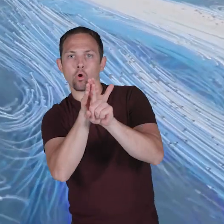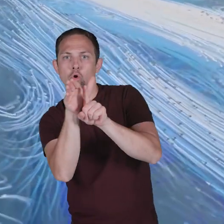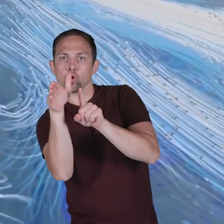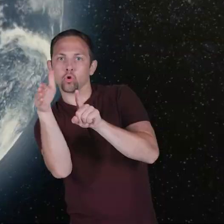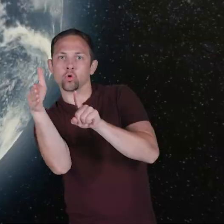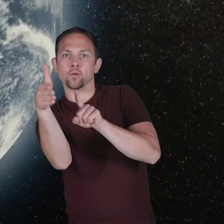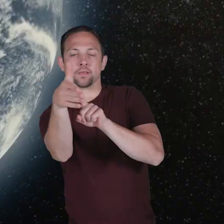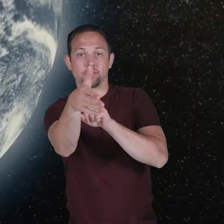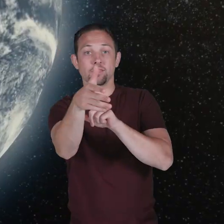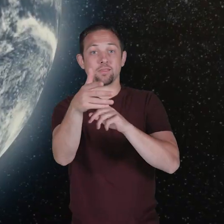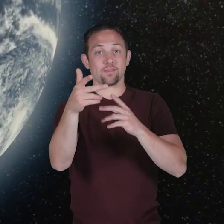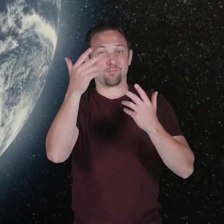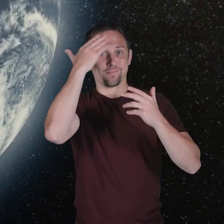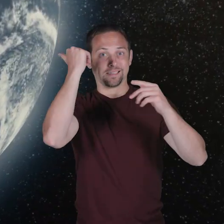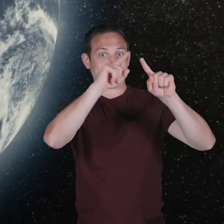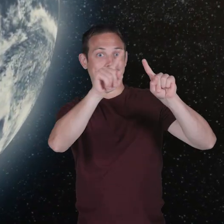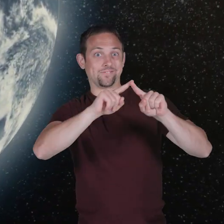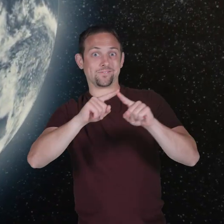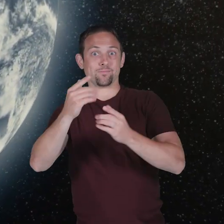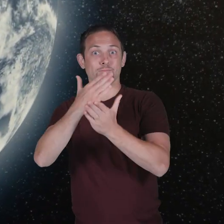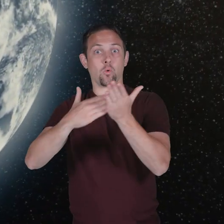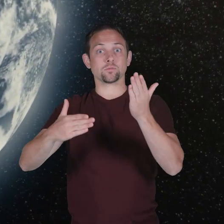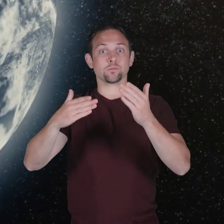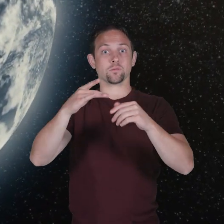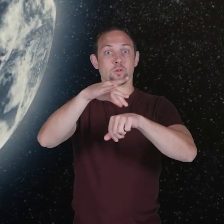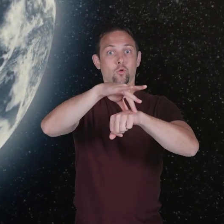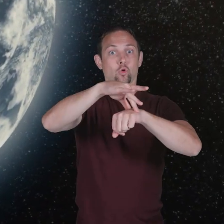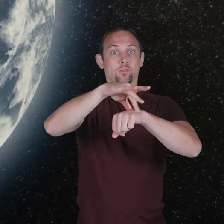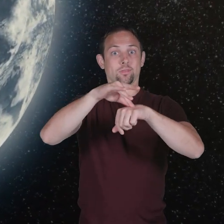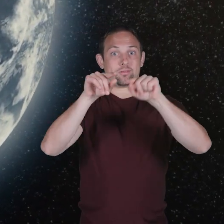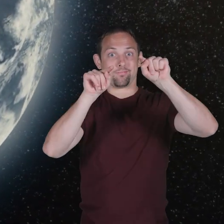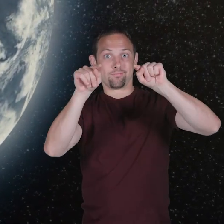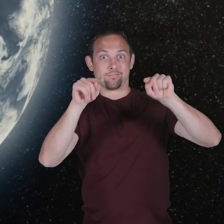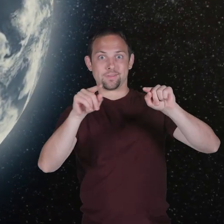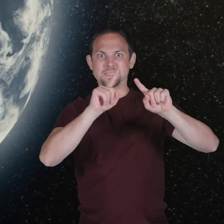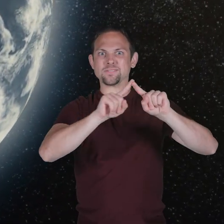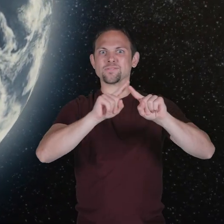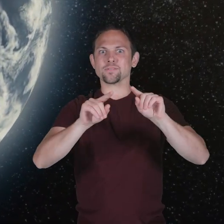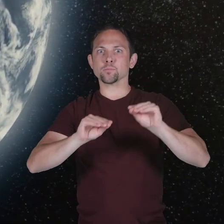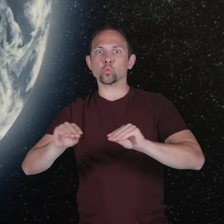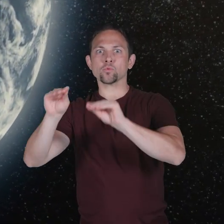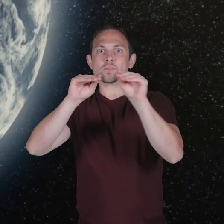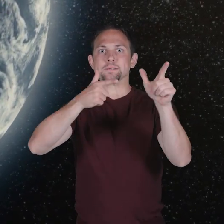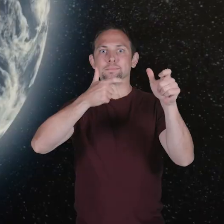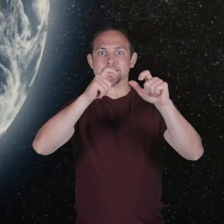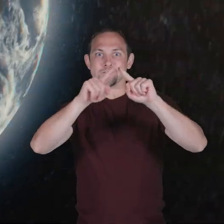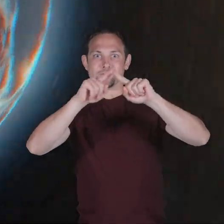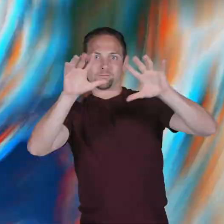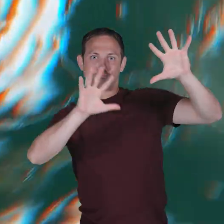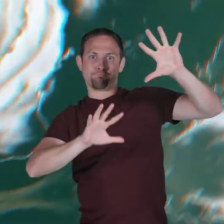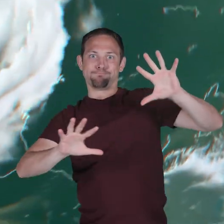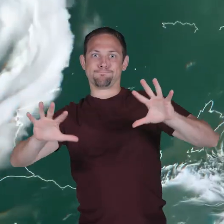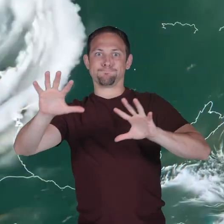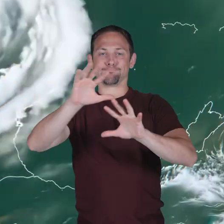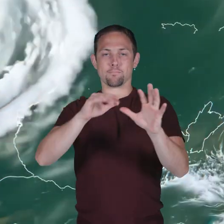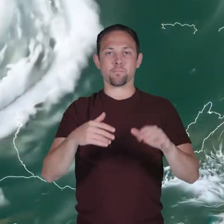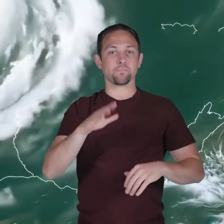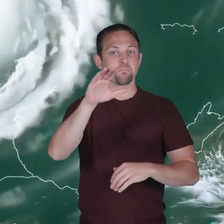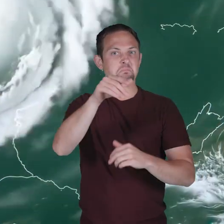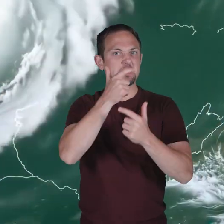This is because different parts of the Earth move at different speeds. Here is an interesting